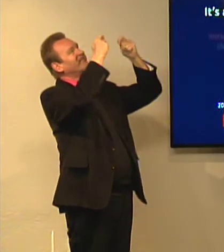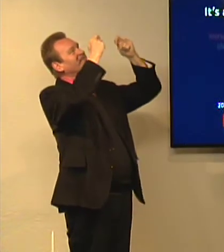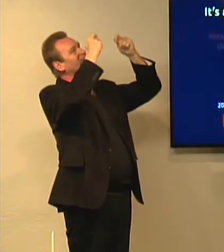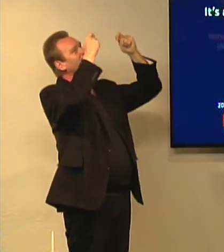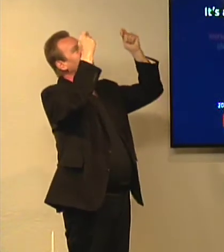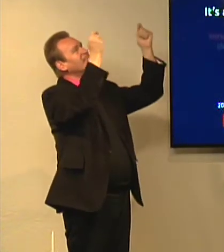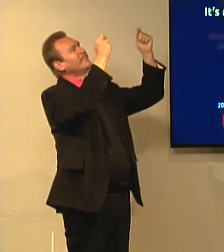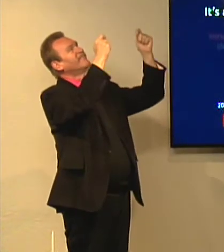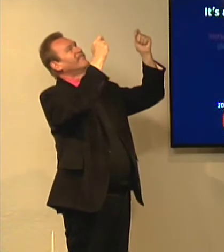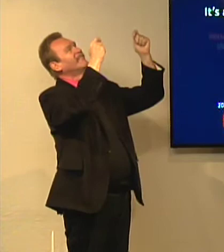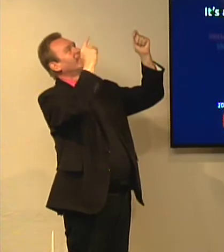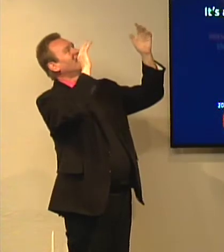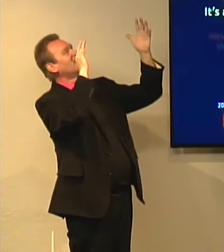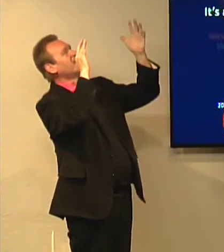time. We know there's joyful celebration.